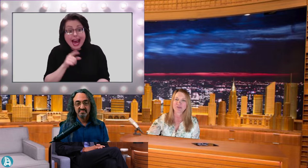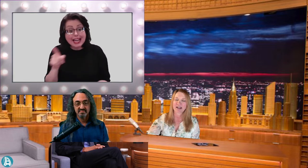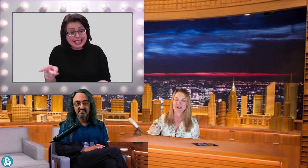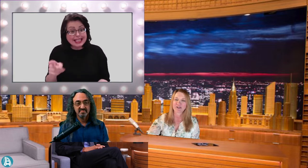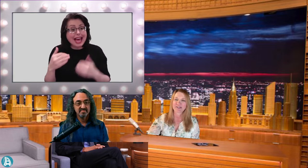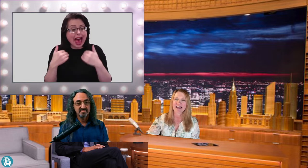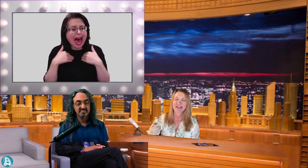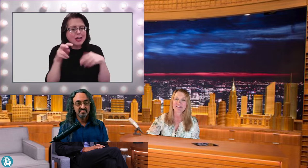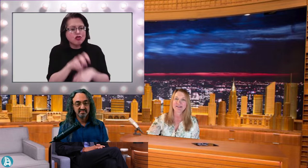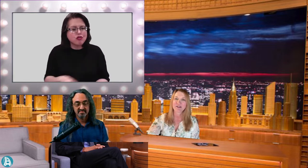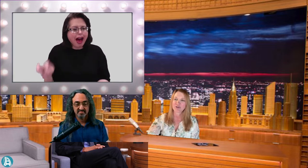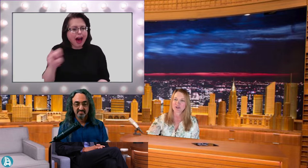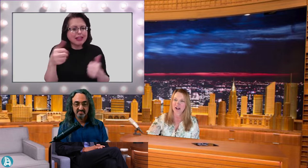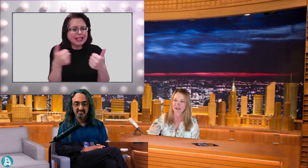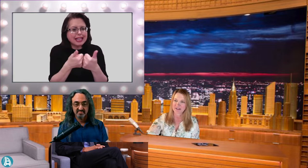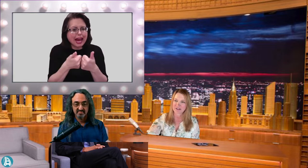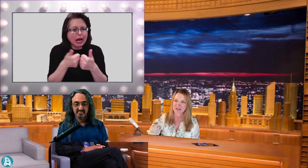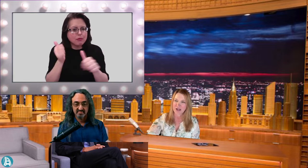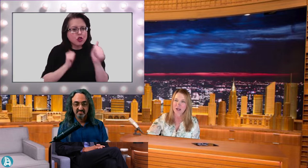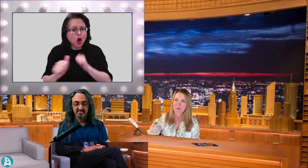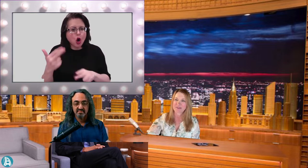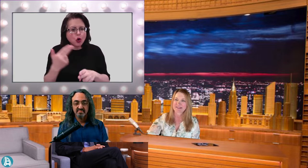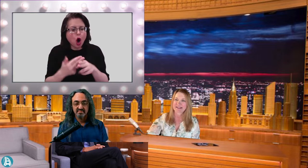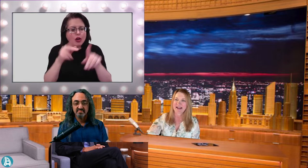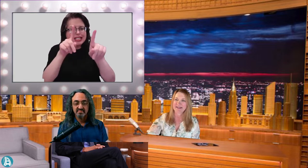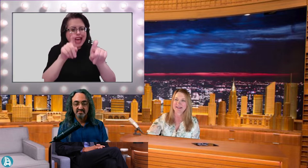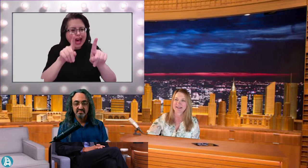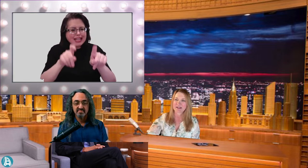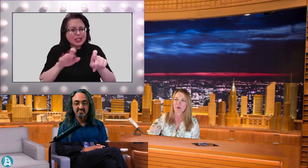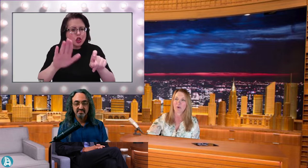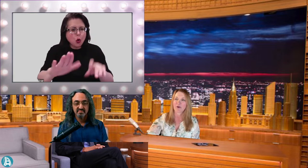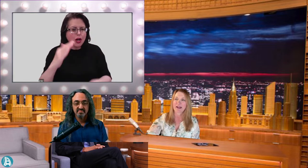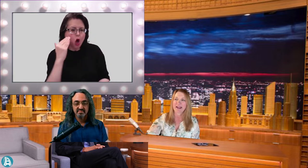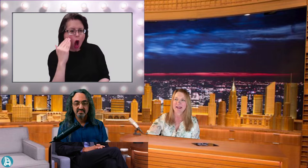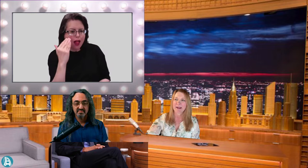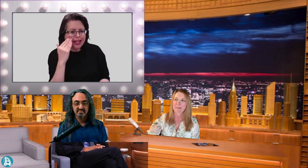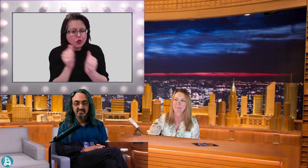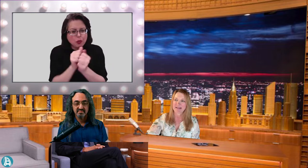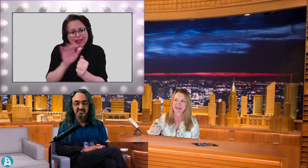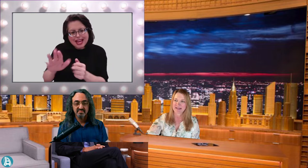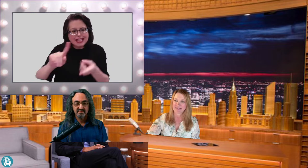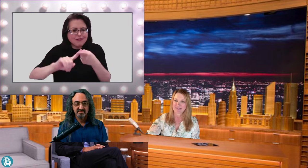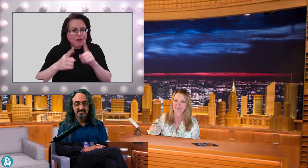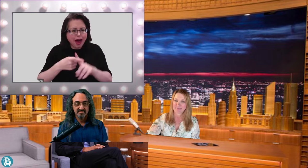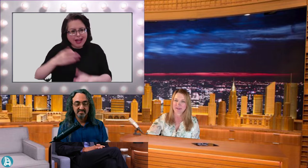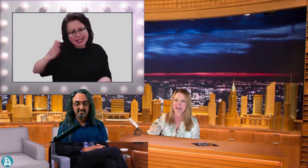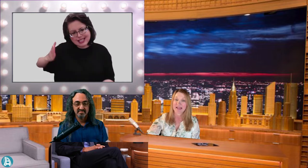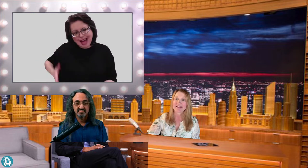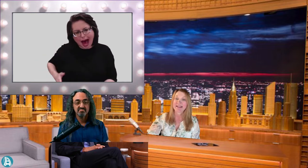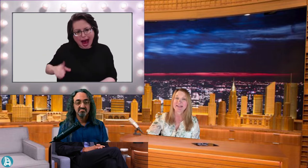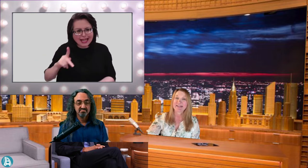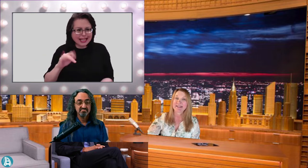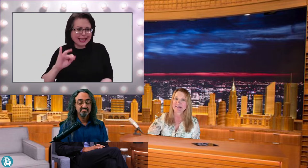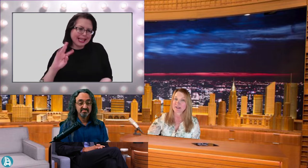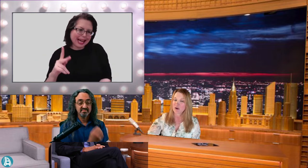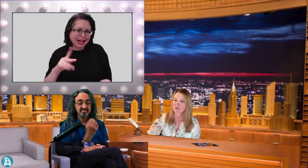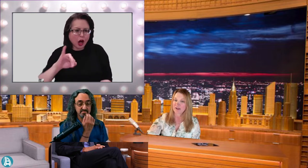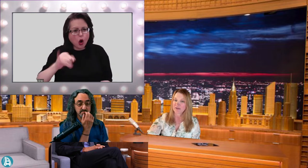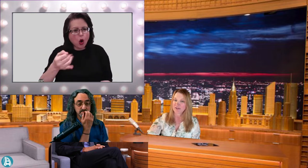titled Test Your Knowledge with a sidekick, Jorge Mendez. Dan is the co-founder,